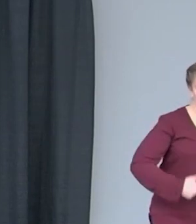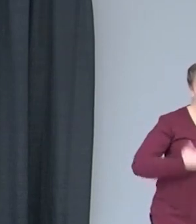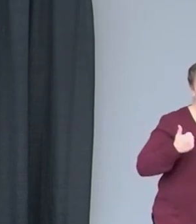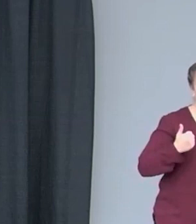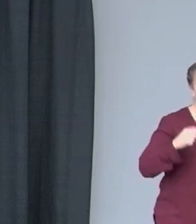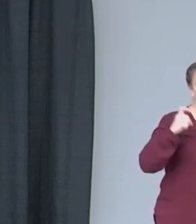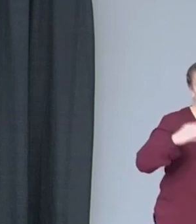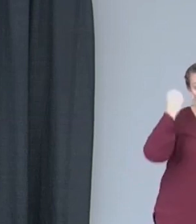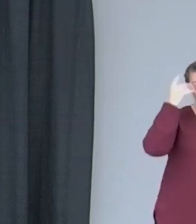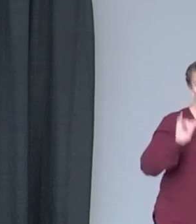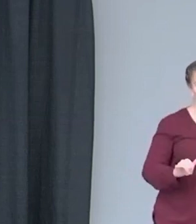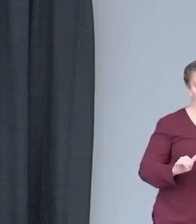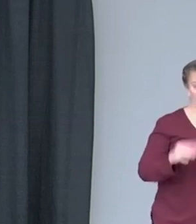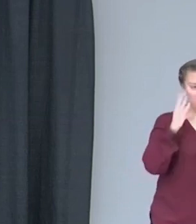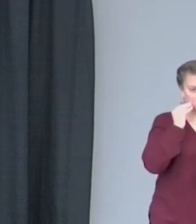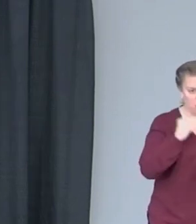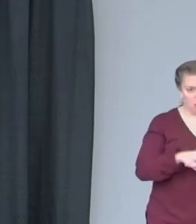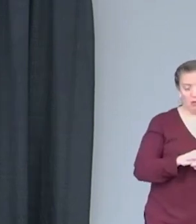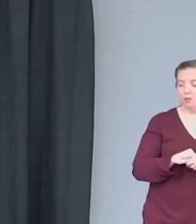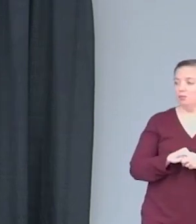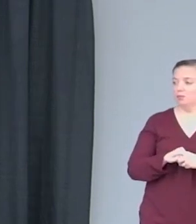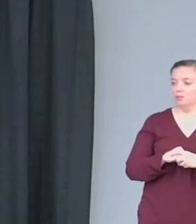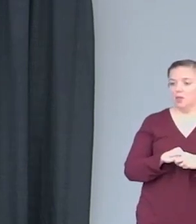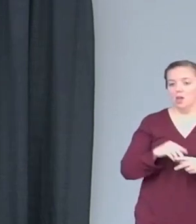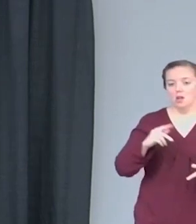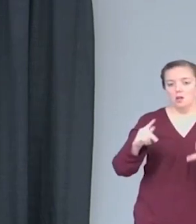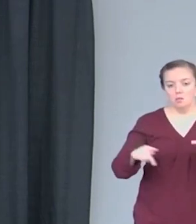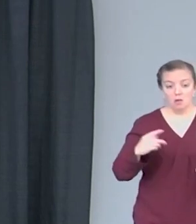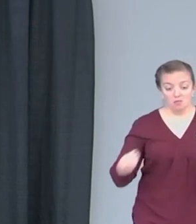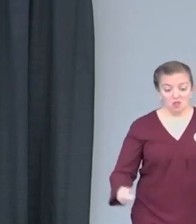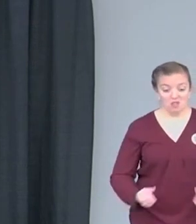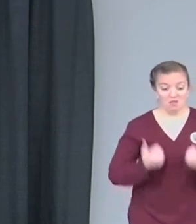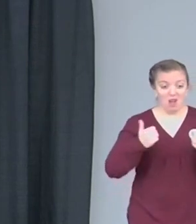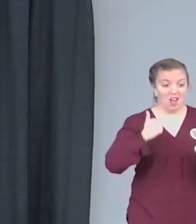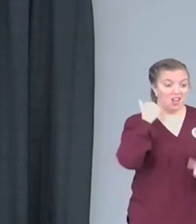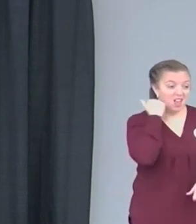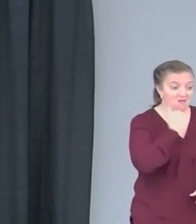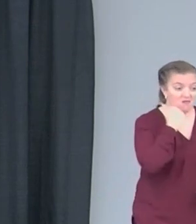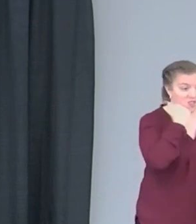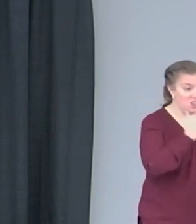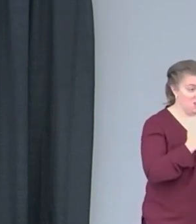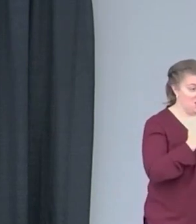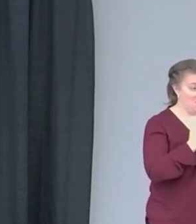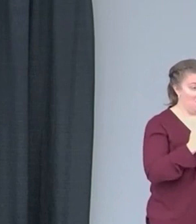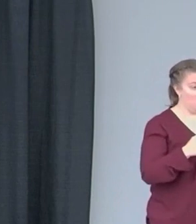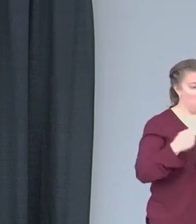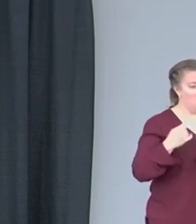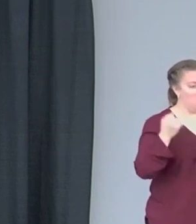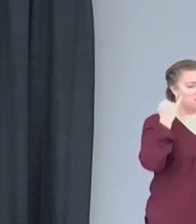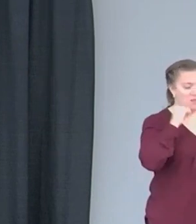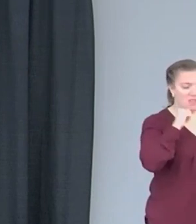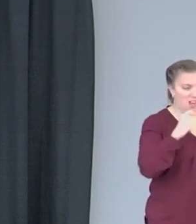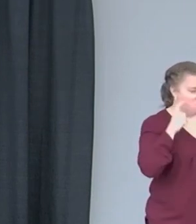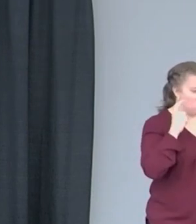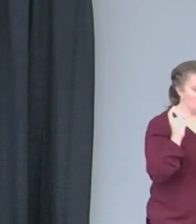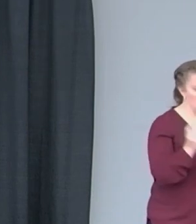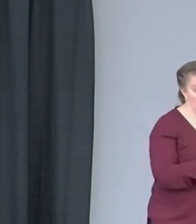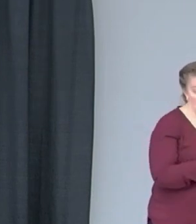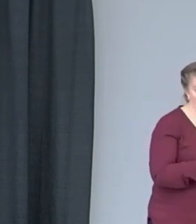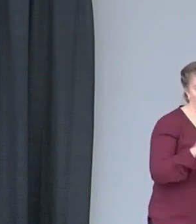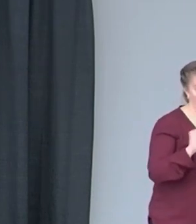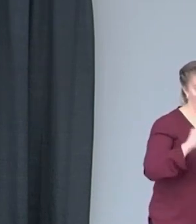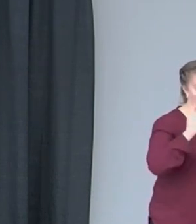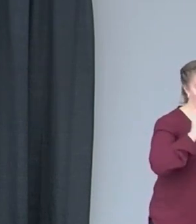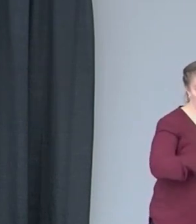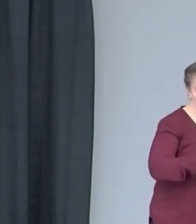Because sometimes we are getting, people speak life into us every day. But if we don't pay attention to those moments, then we